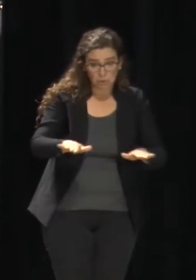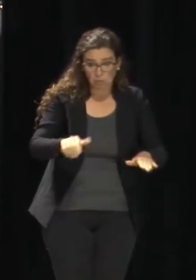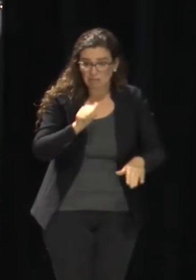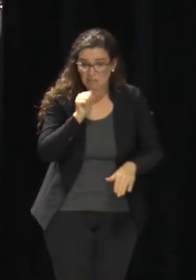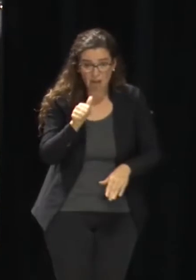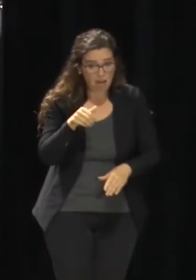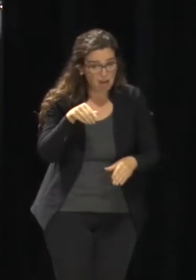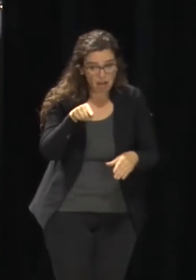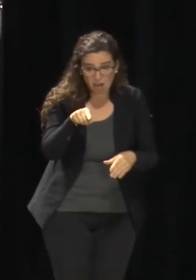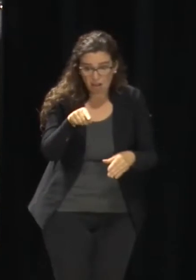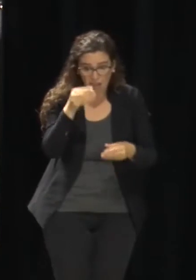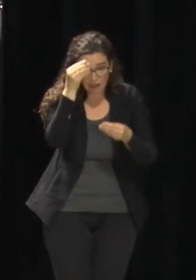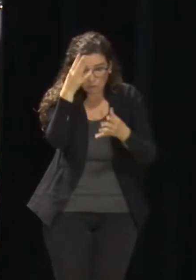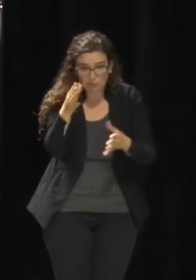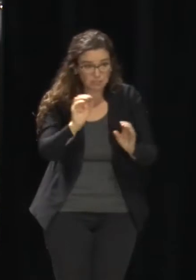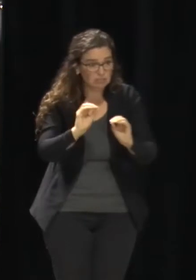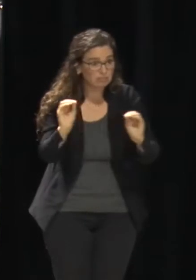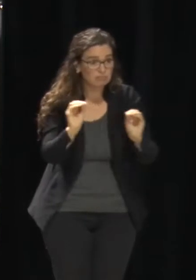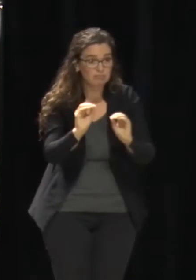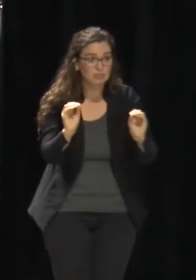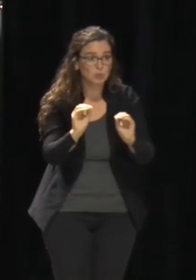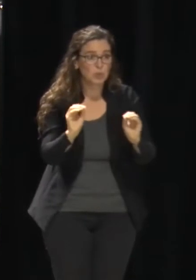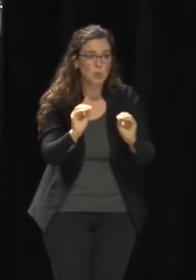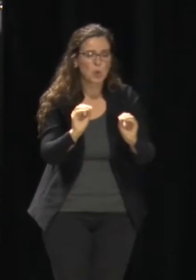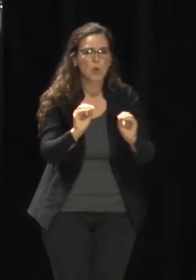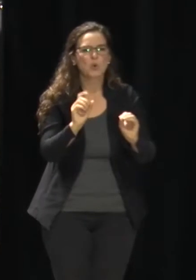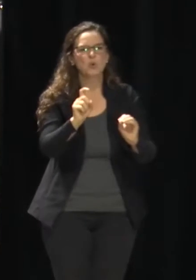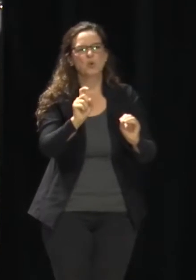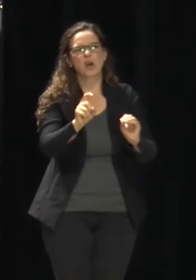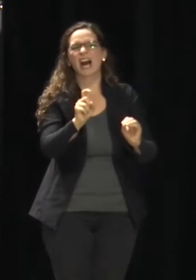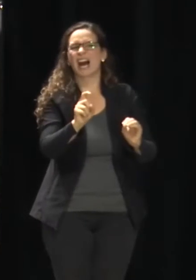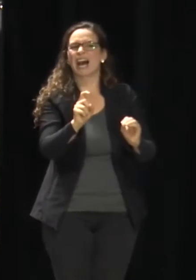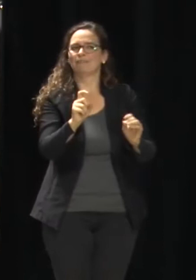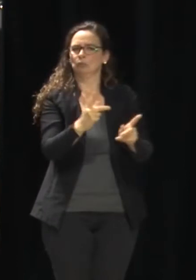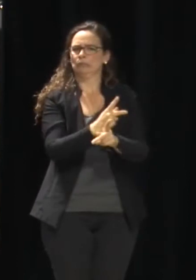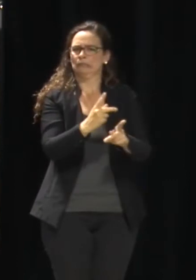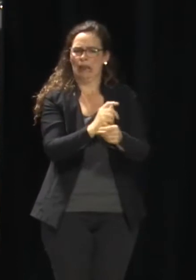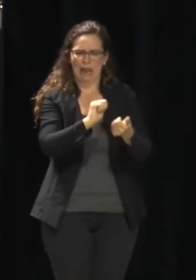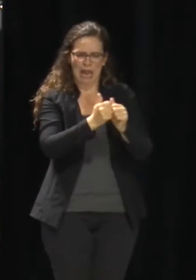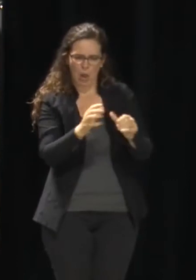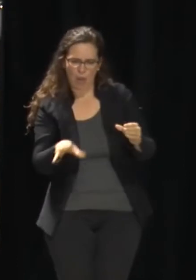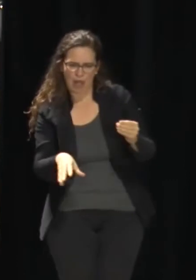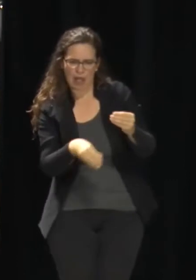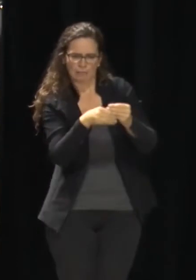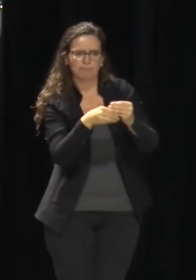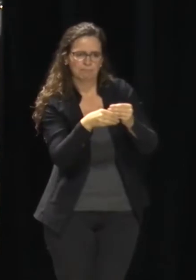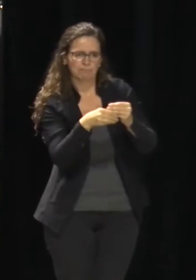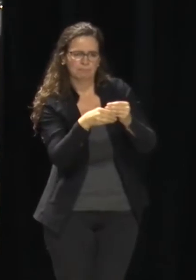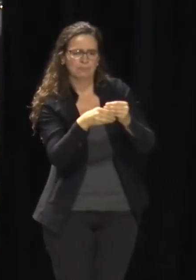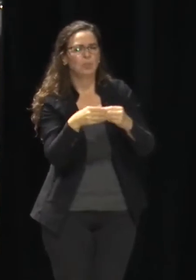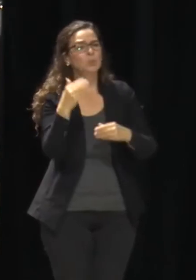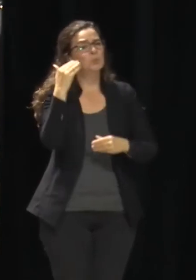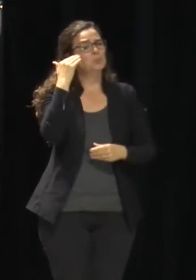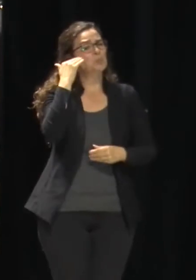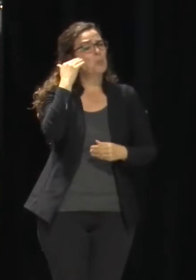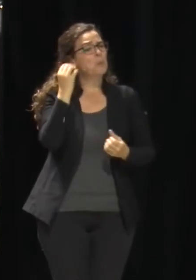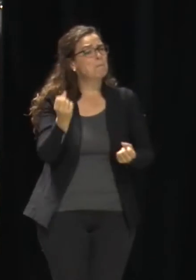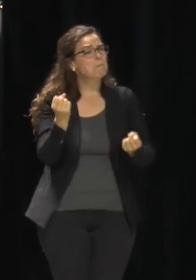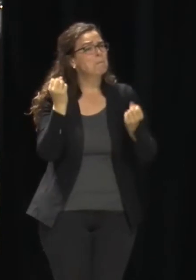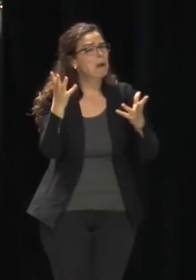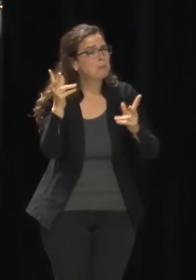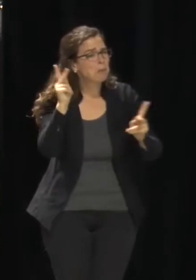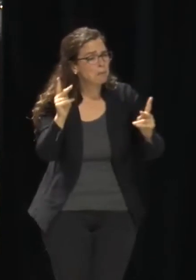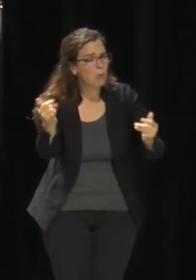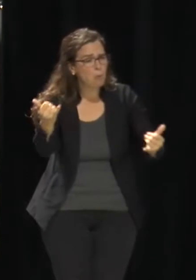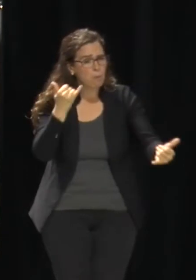We understand that people have called and waited a long time on the phone. They're beefing up that. The reason is because of the